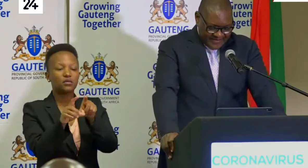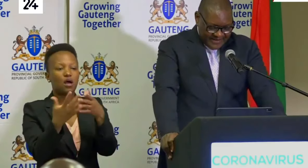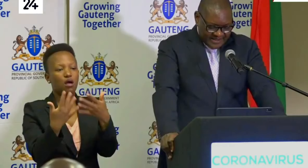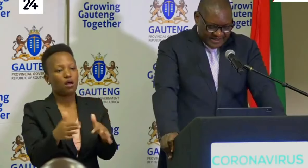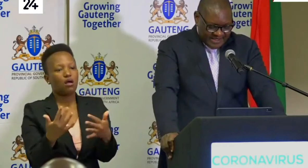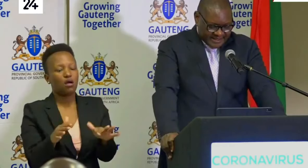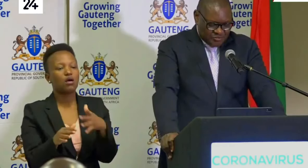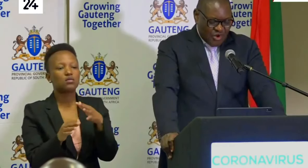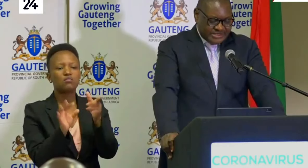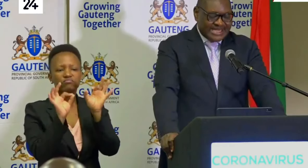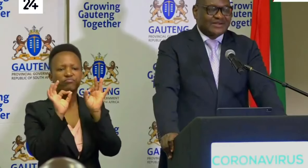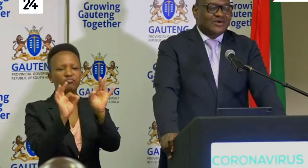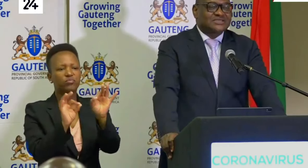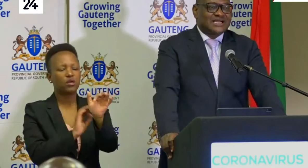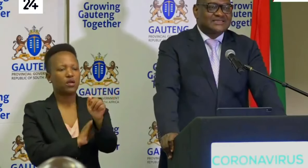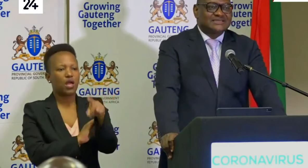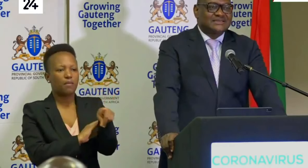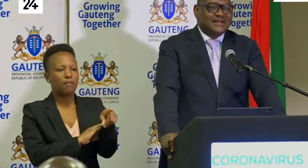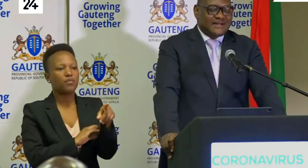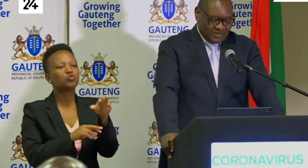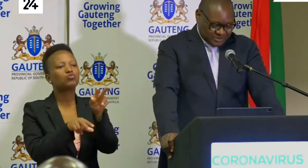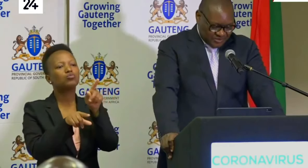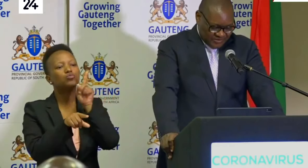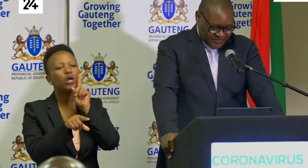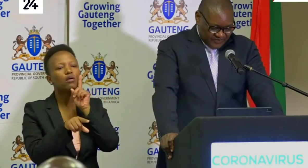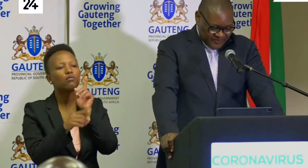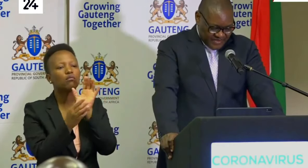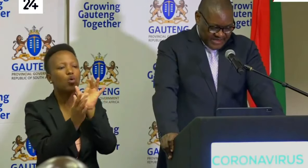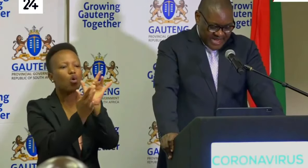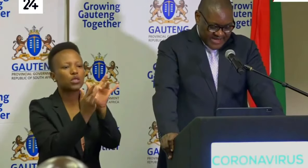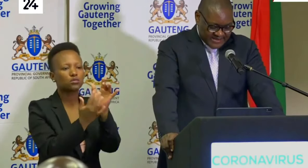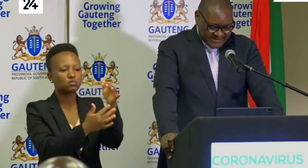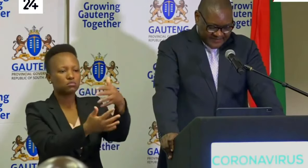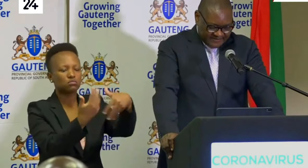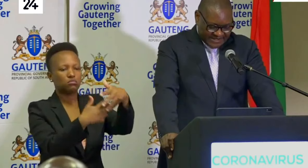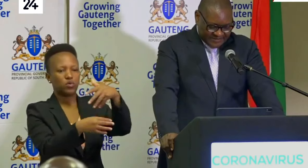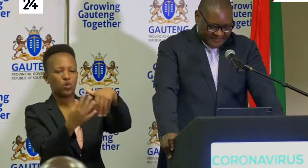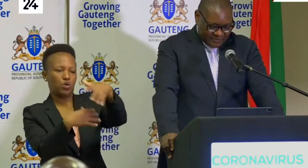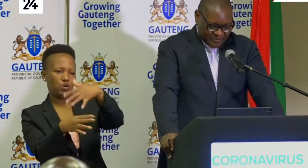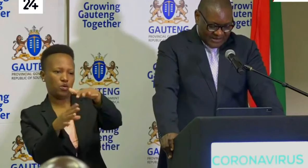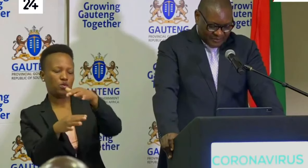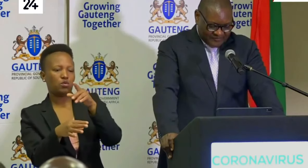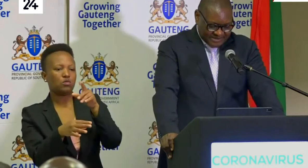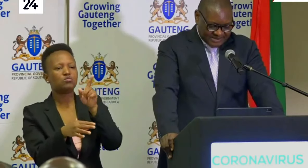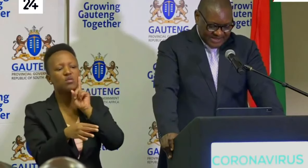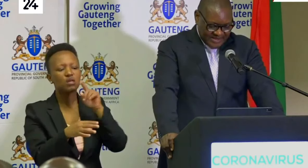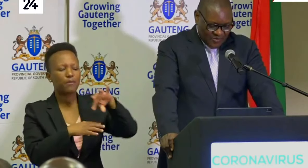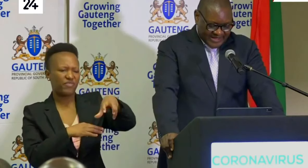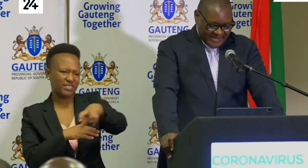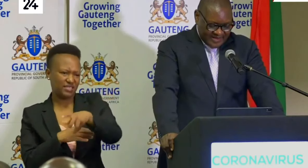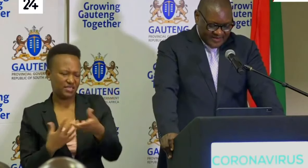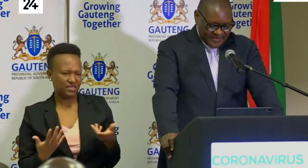to monitor contacts also in many different parts of our province,